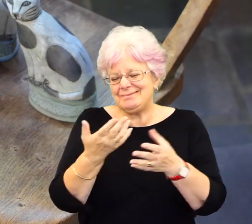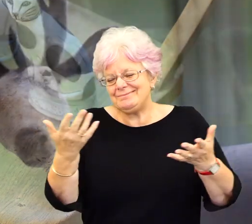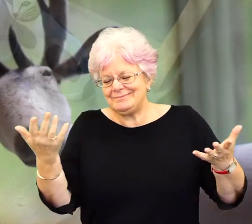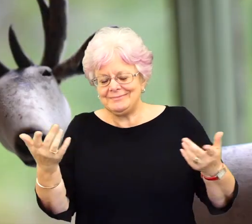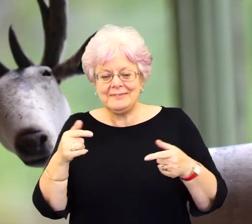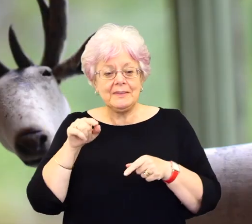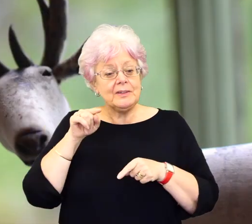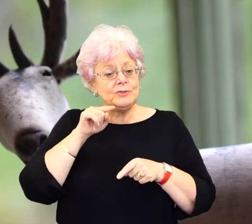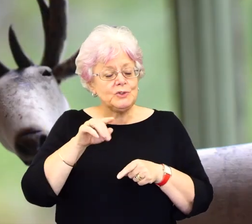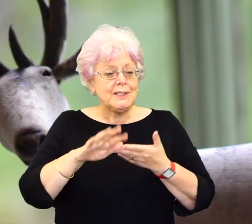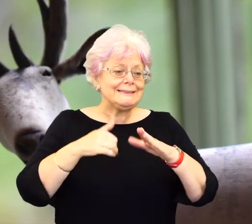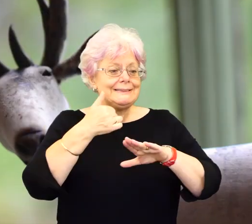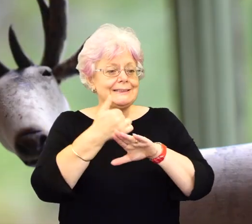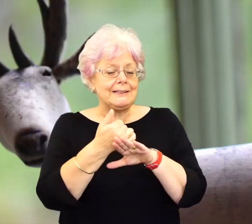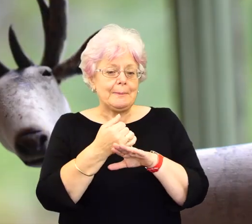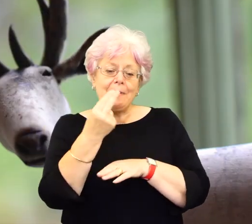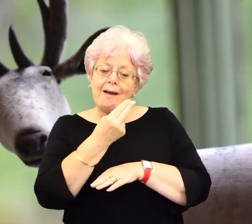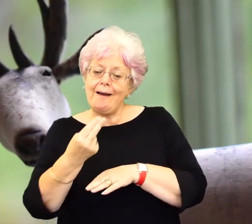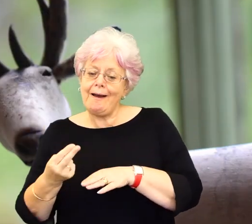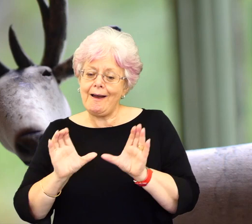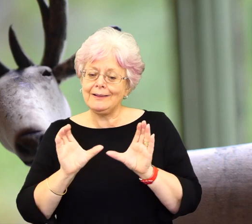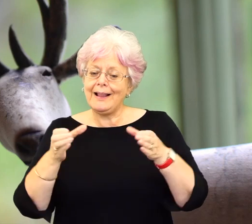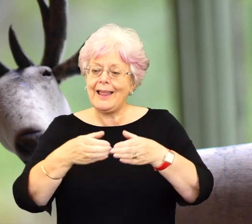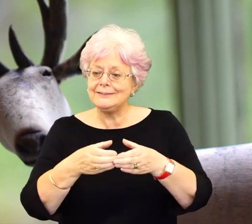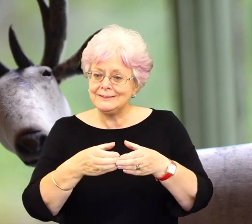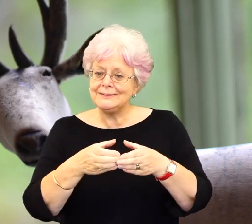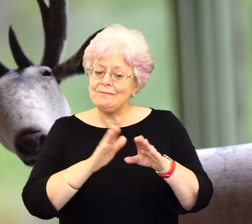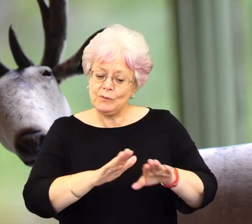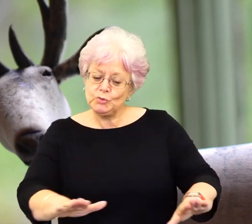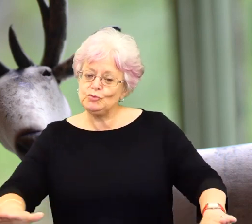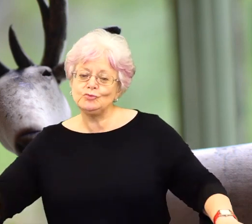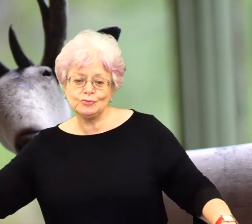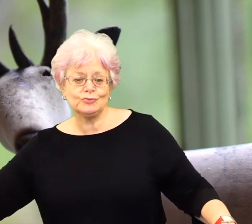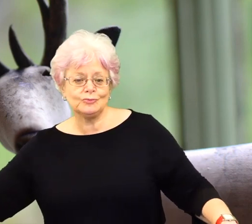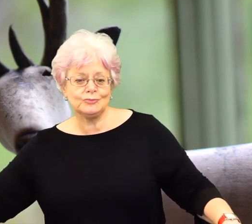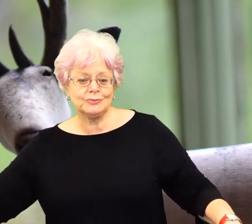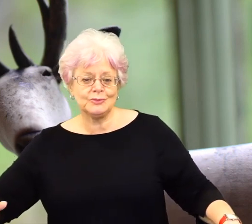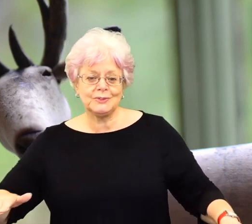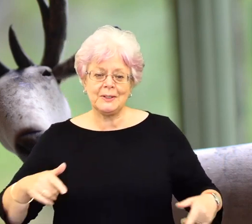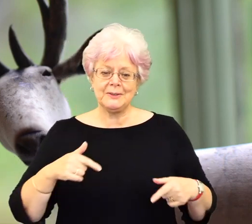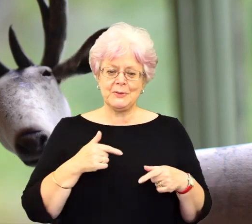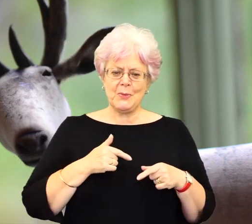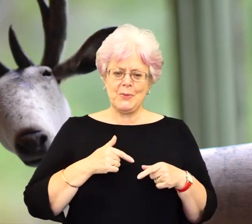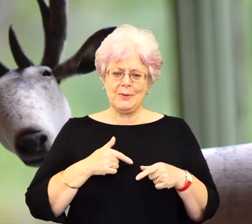making things, because she would run little art classes for children when we were little paper-mashing animals and